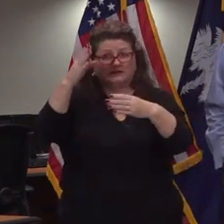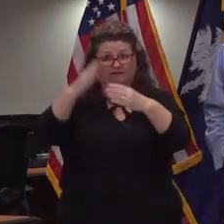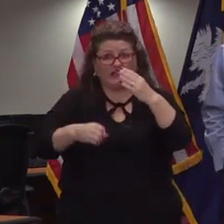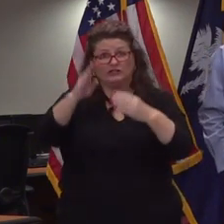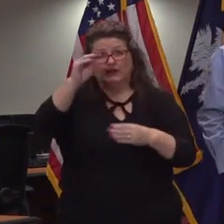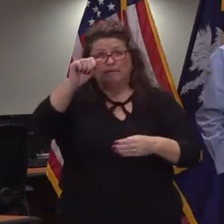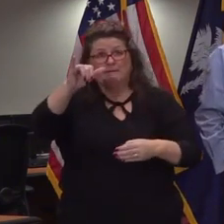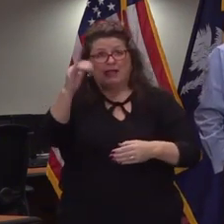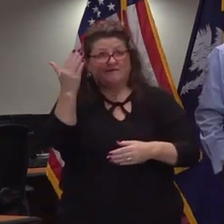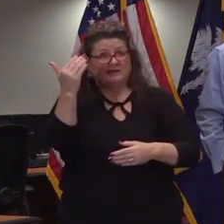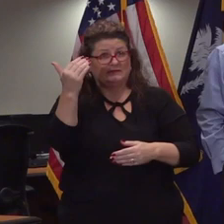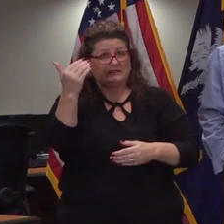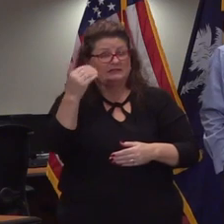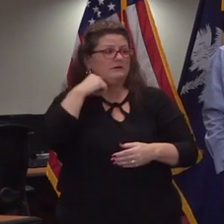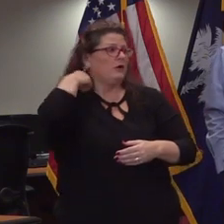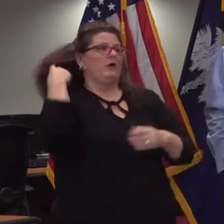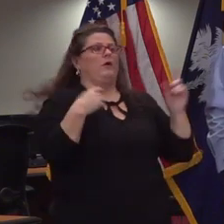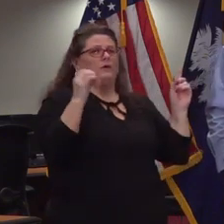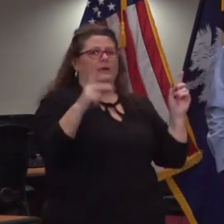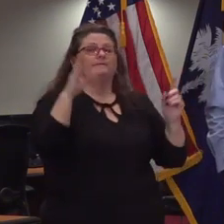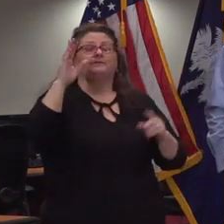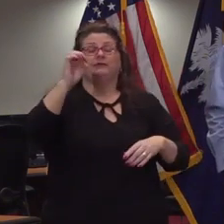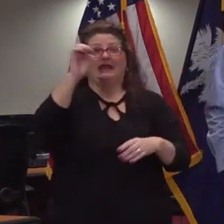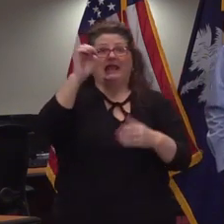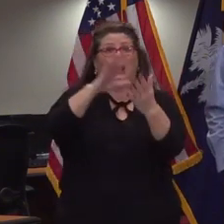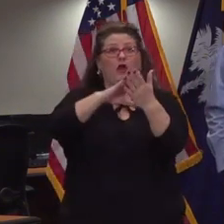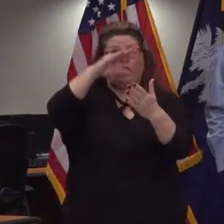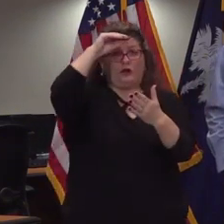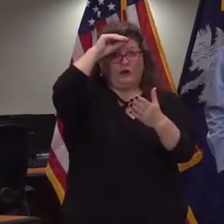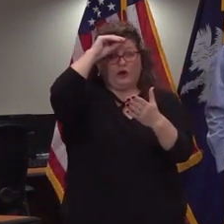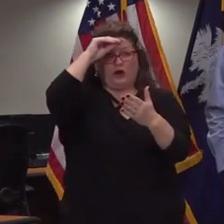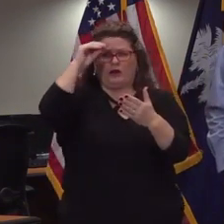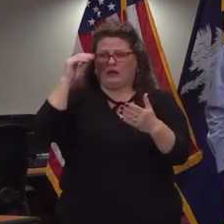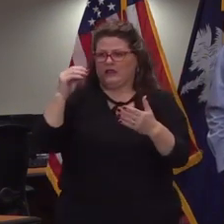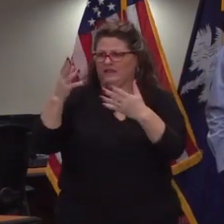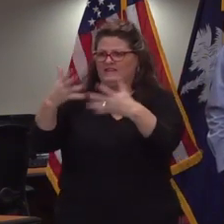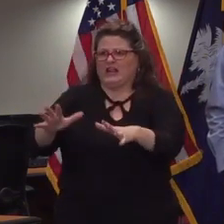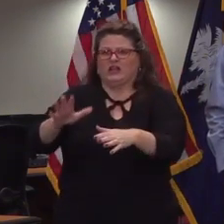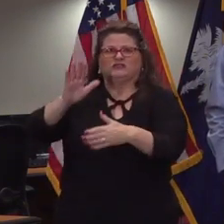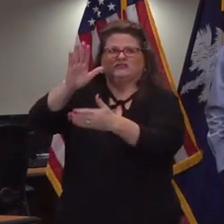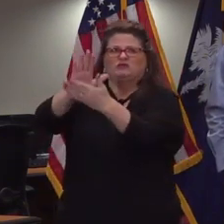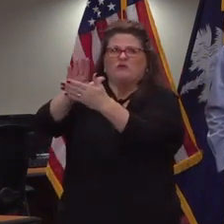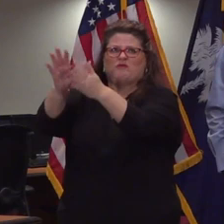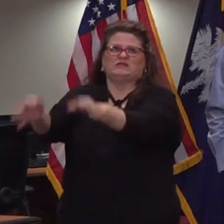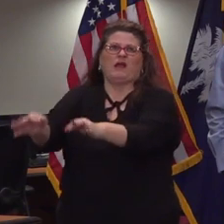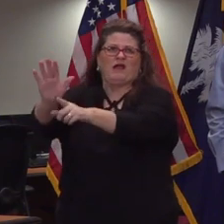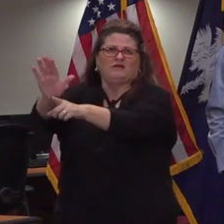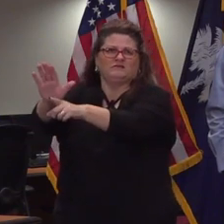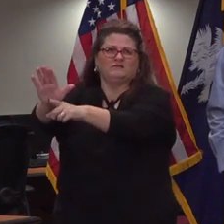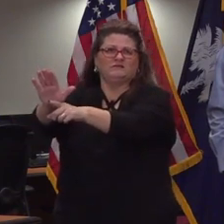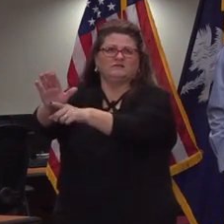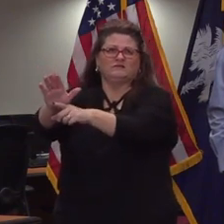okay the e-learning would normally take place until whenever that district is is ready to uh